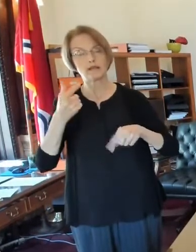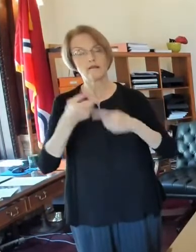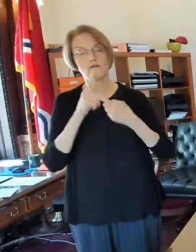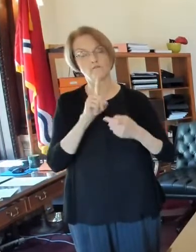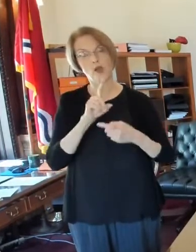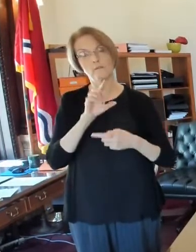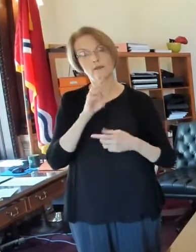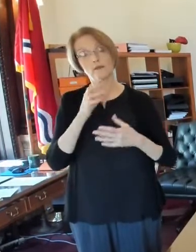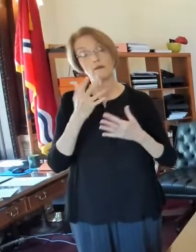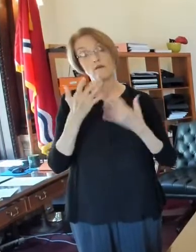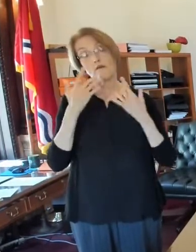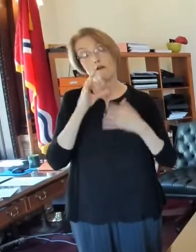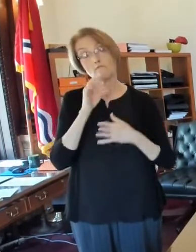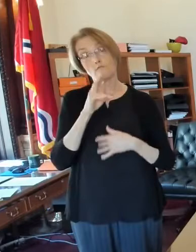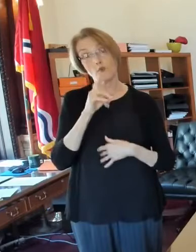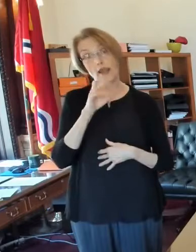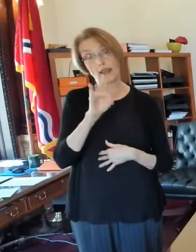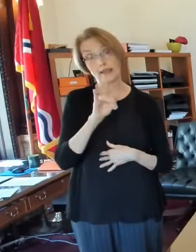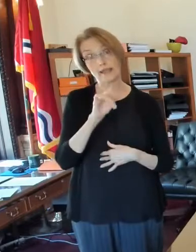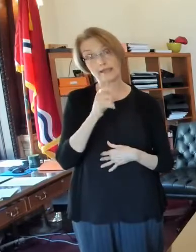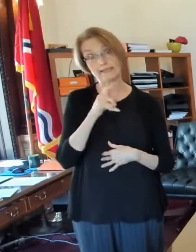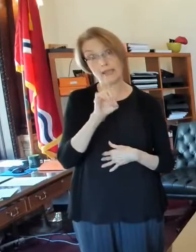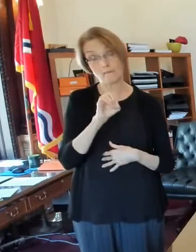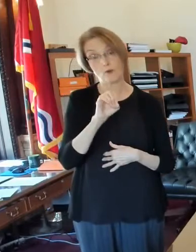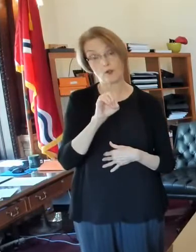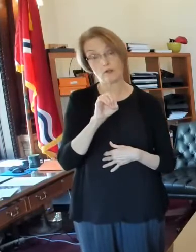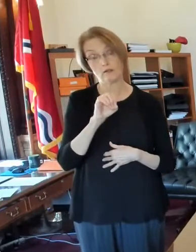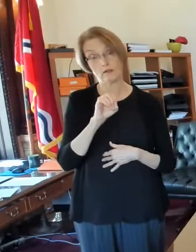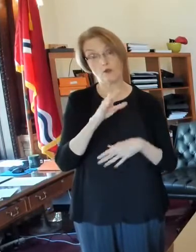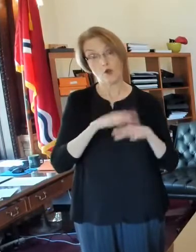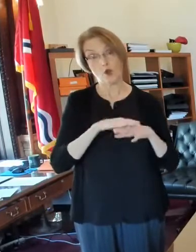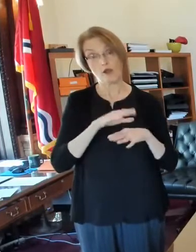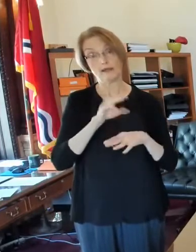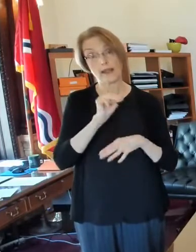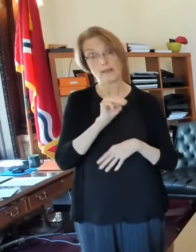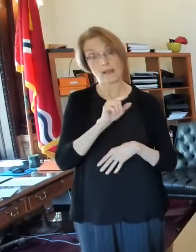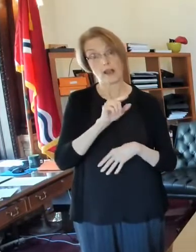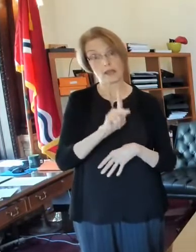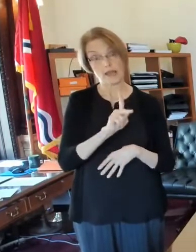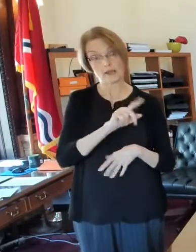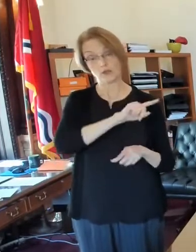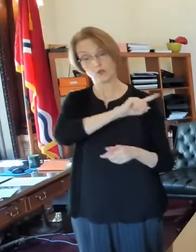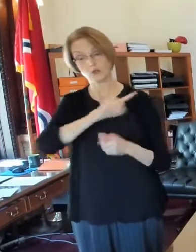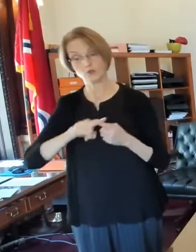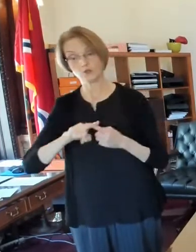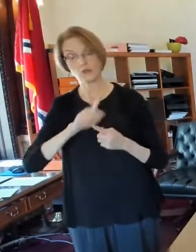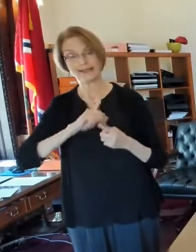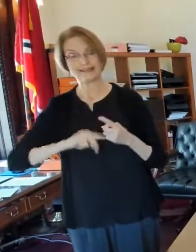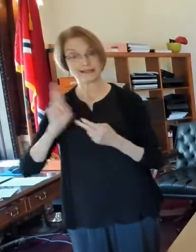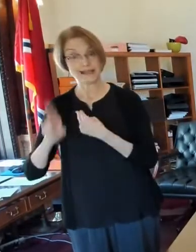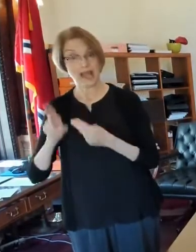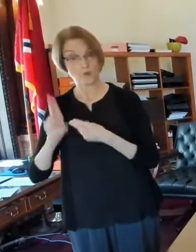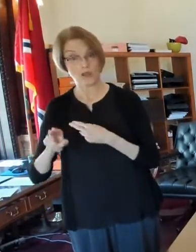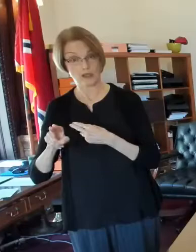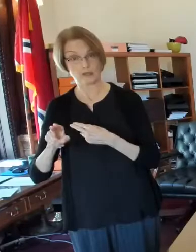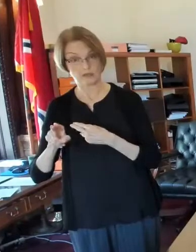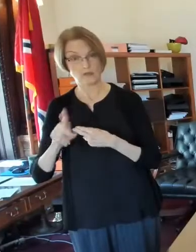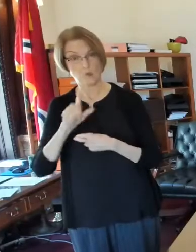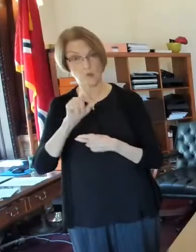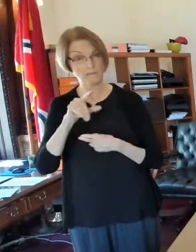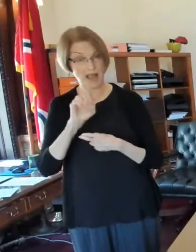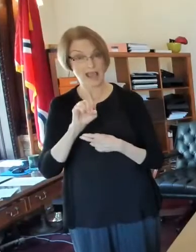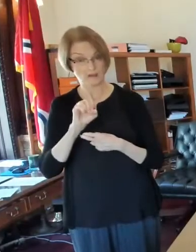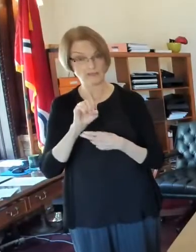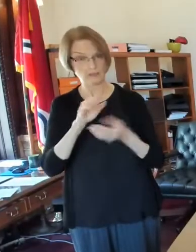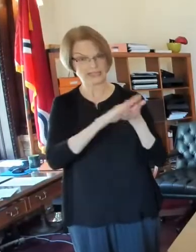uh, on, on MLK, basically down to Kings Highway. And, uh, so